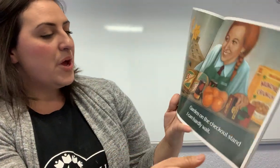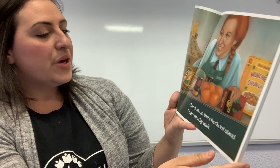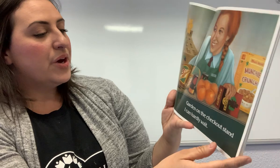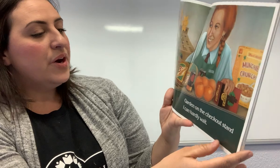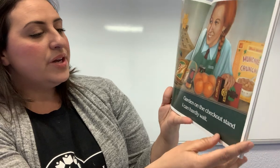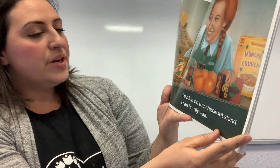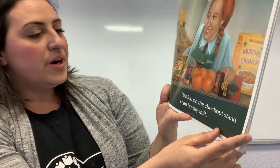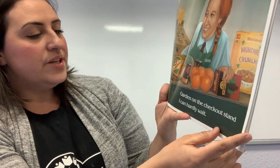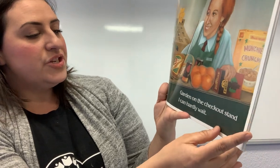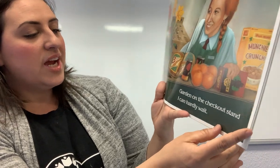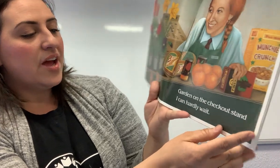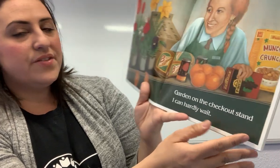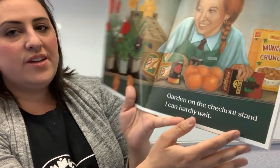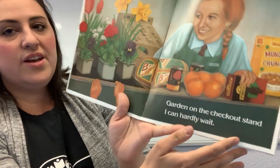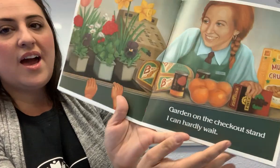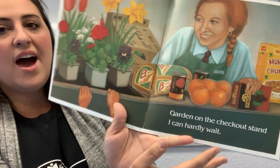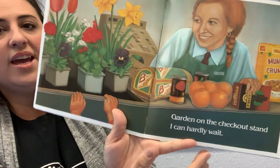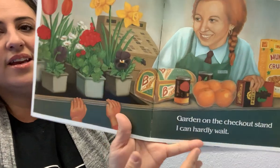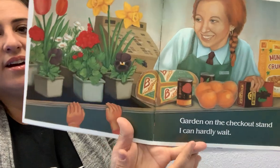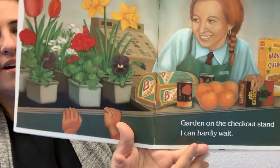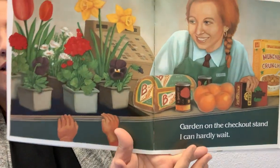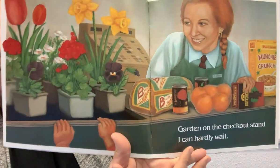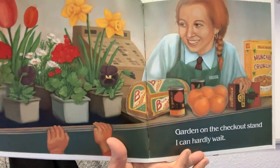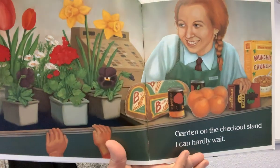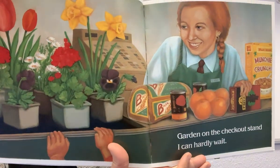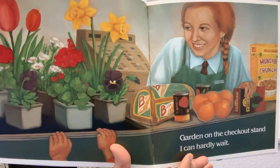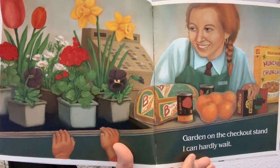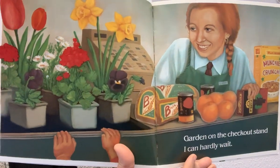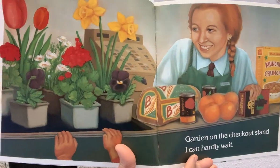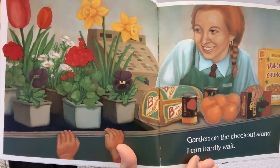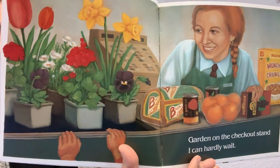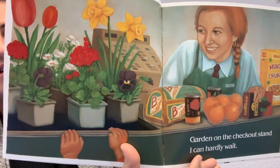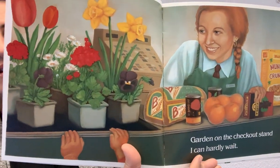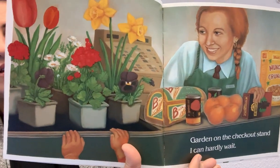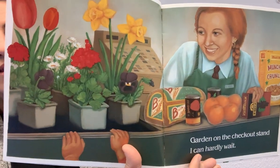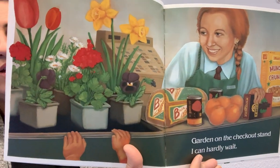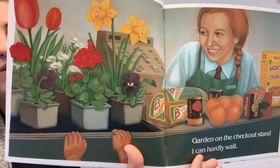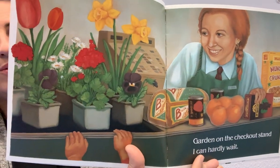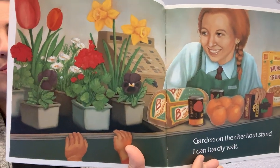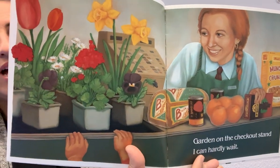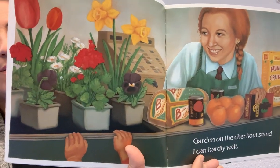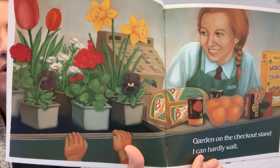Garden on the checkout stand. I can hardly wait. See all those flowers?